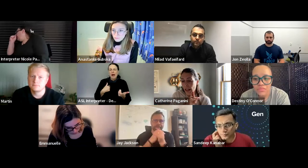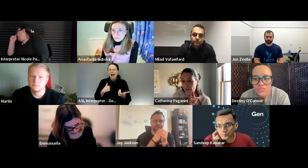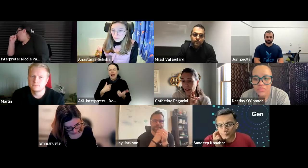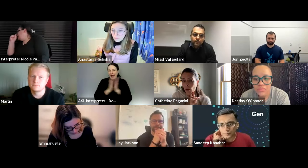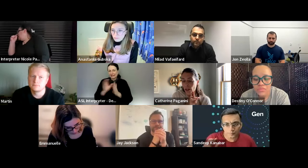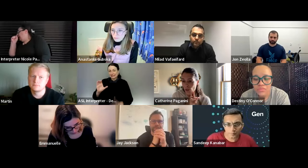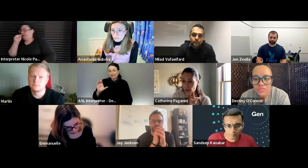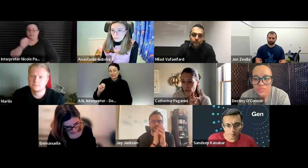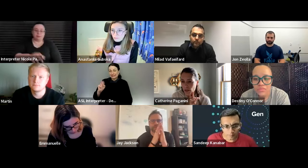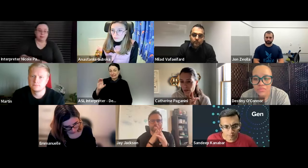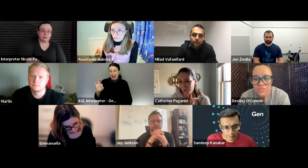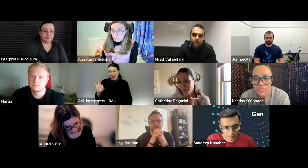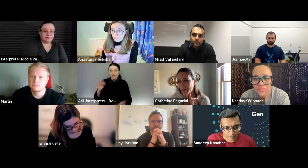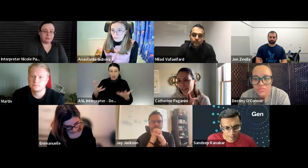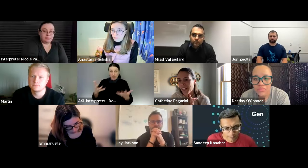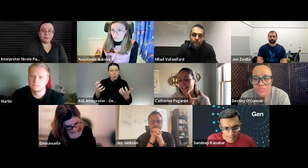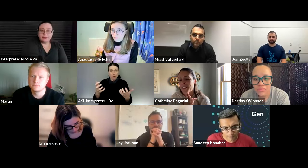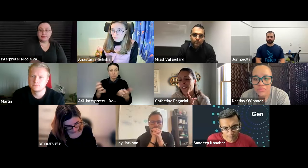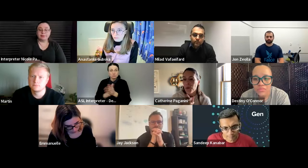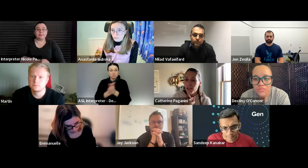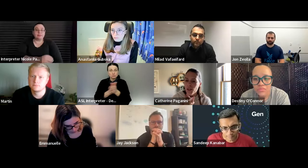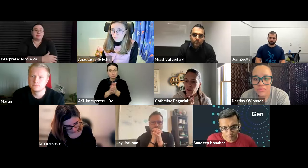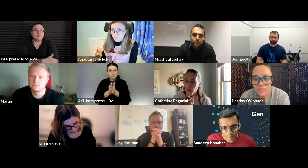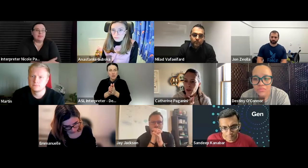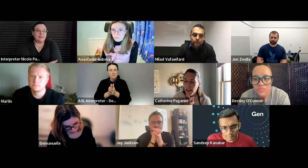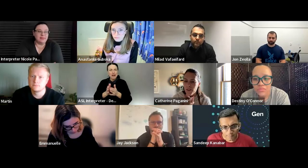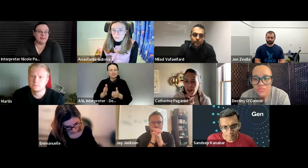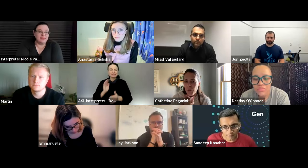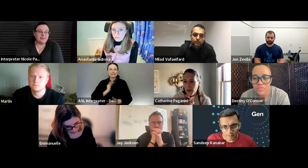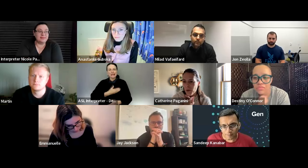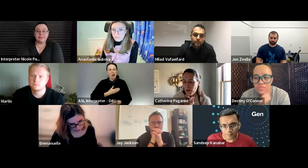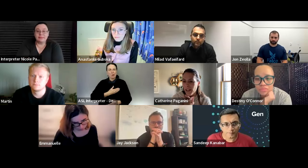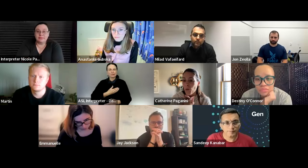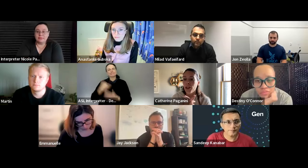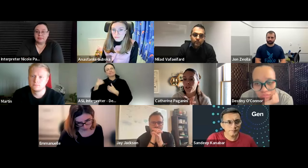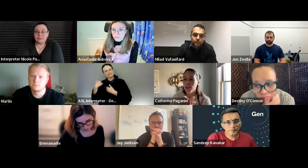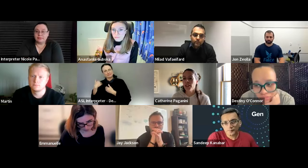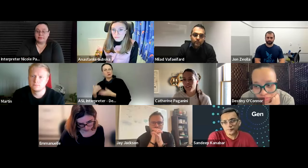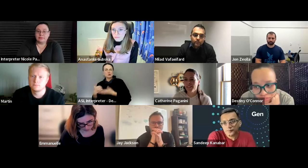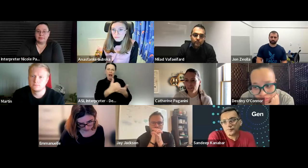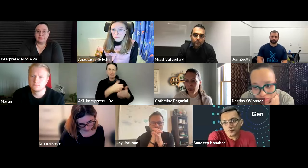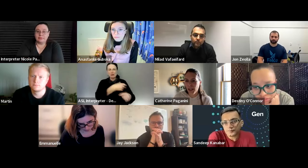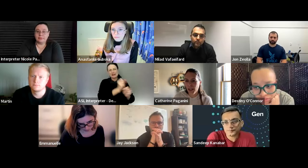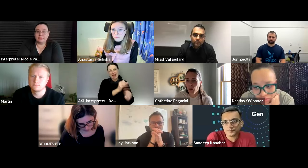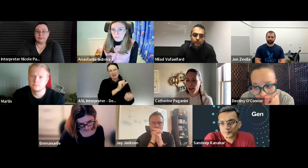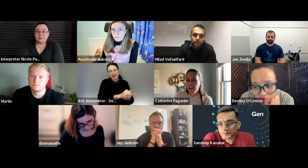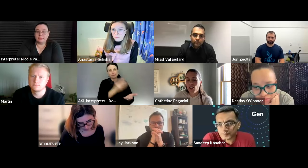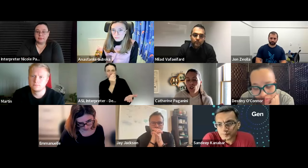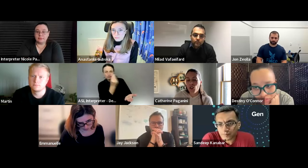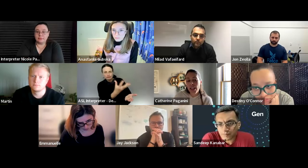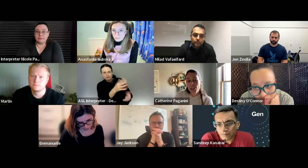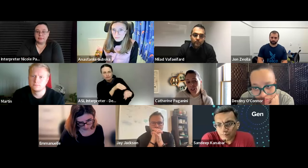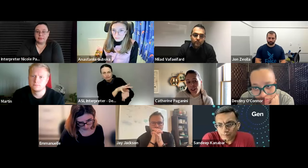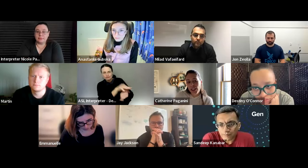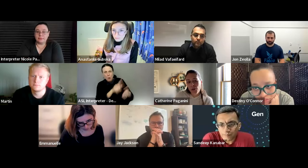the cncf and they have they want to do this but like it's up to us to kind of help them create it what do we need right so